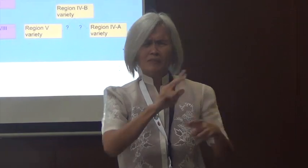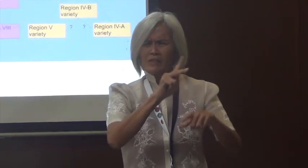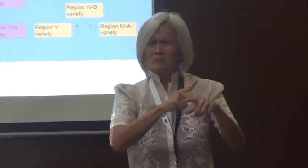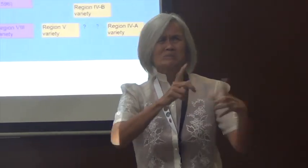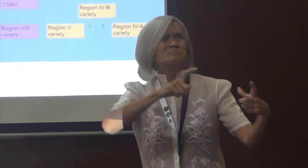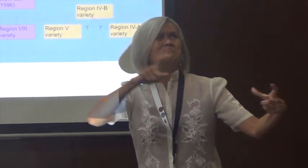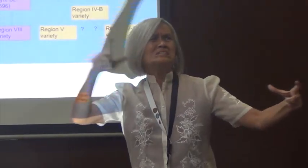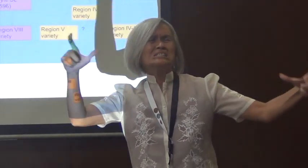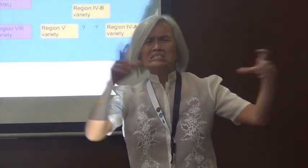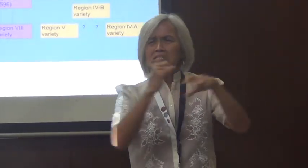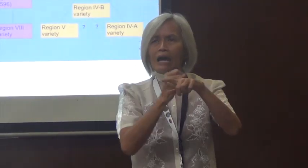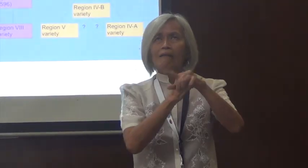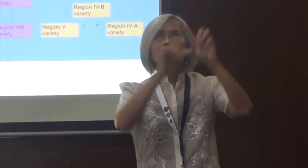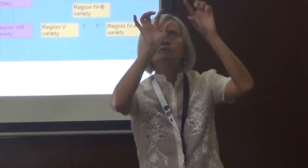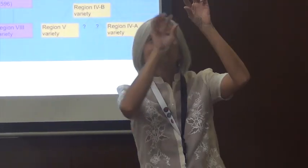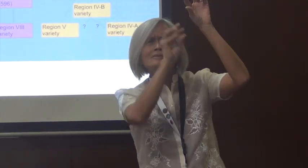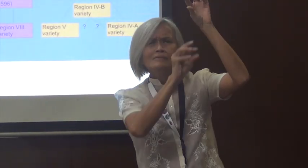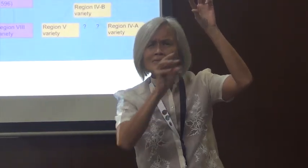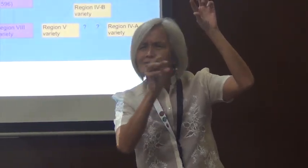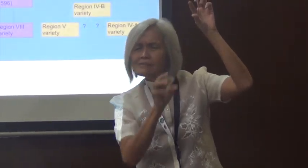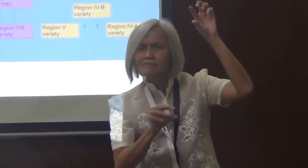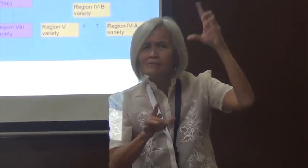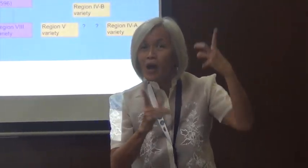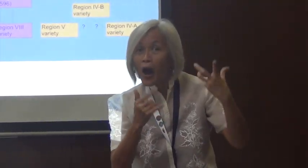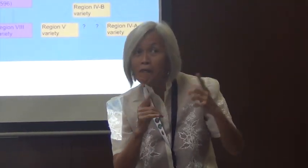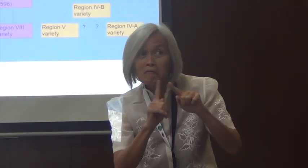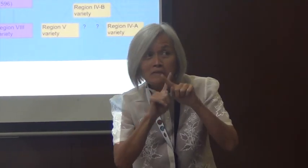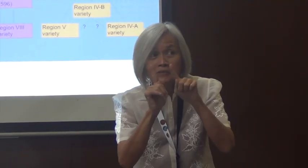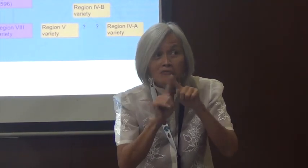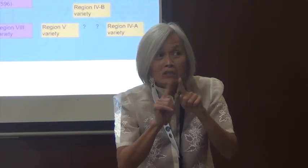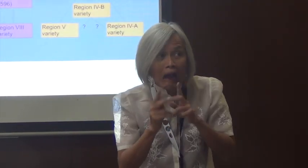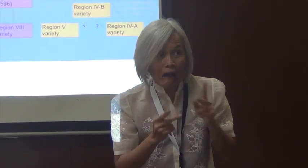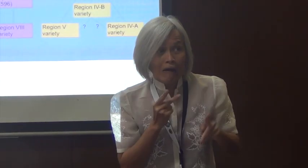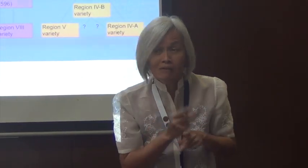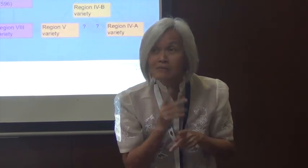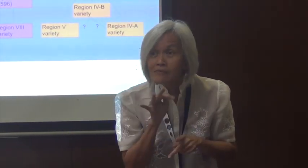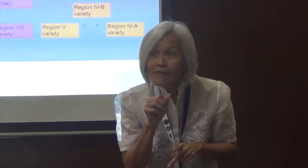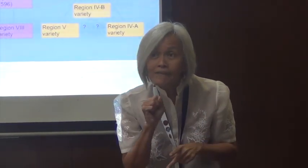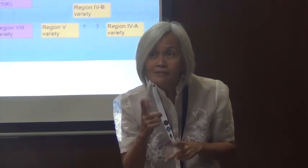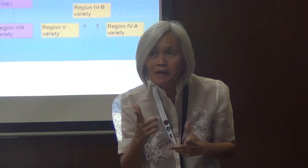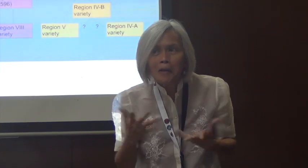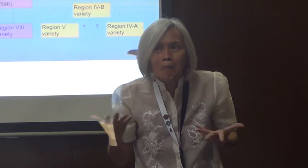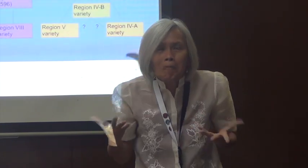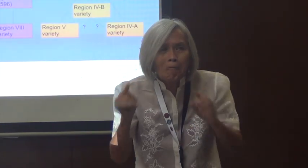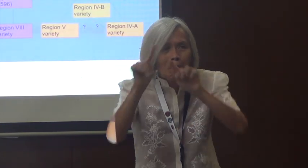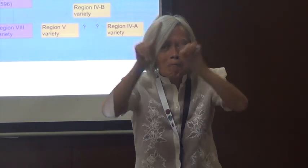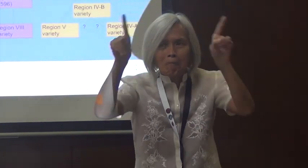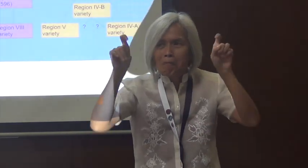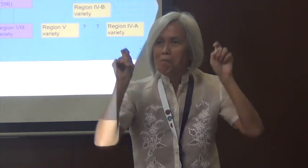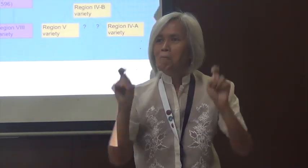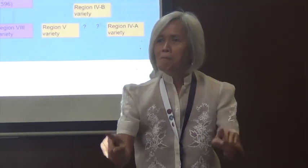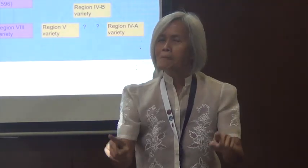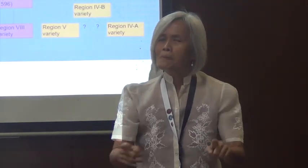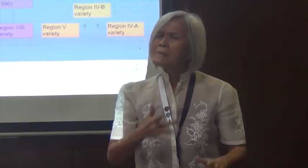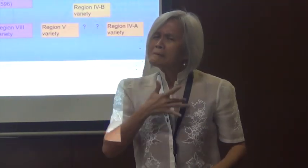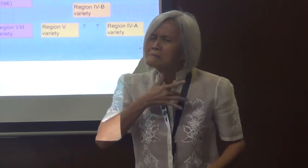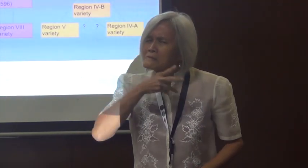looking at this contract, FSL. And what was it about? Where did it come from? What is it closely